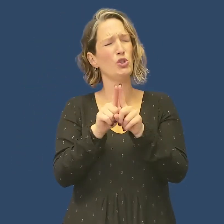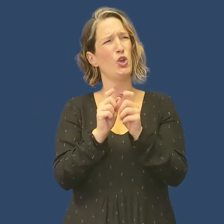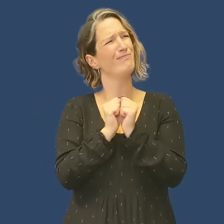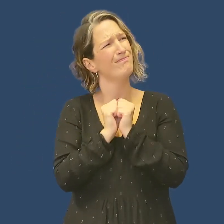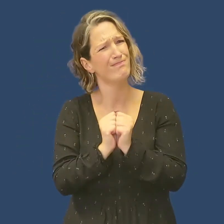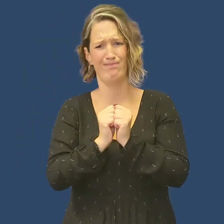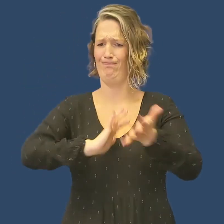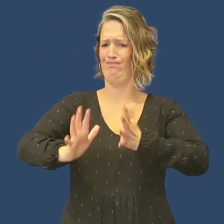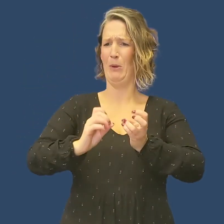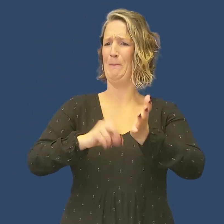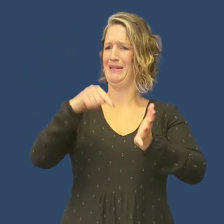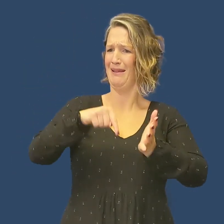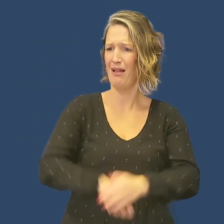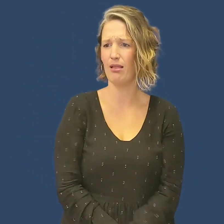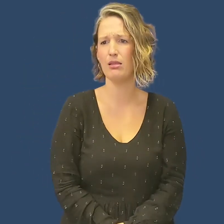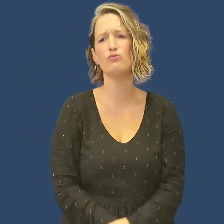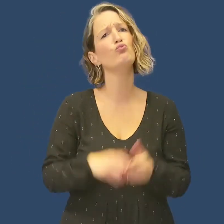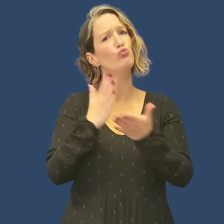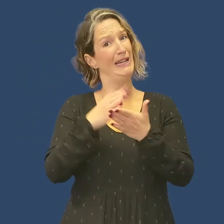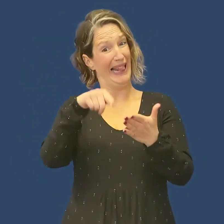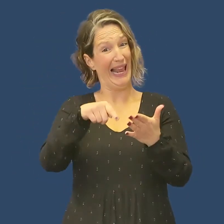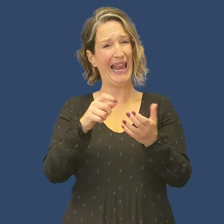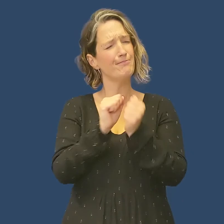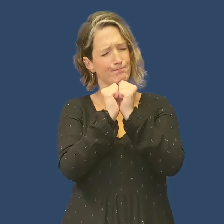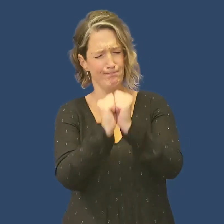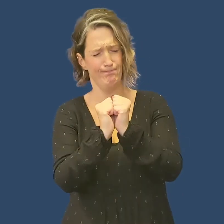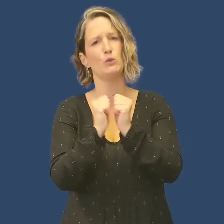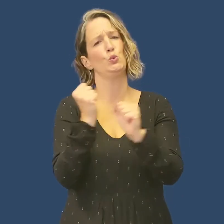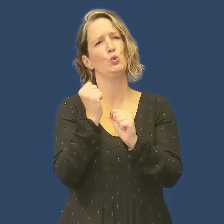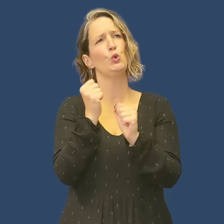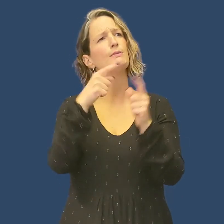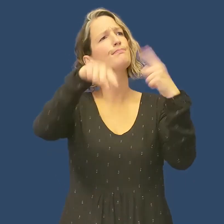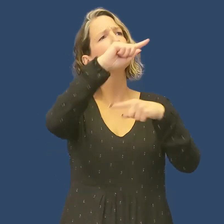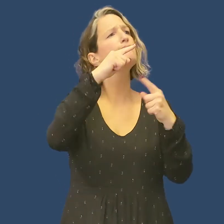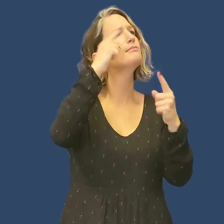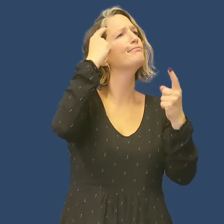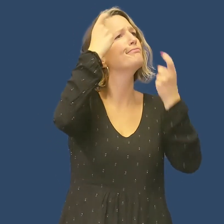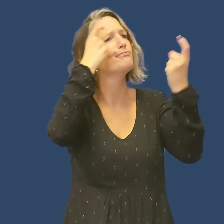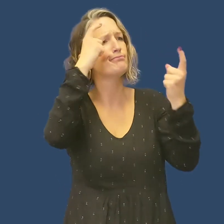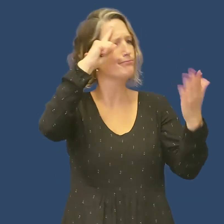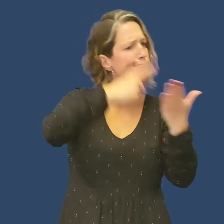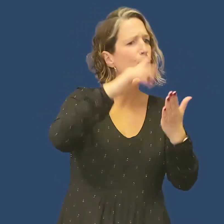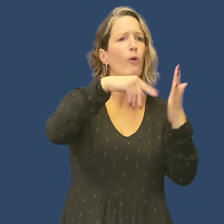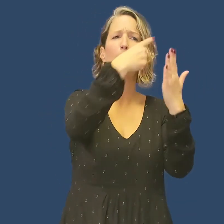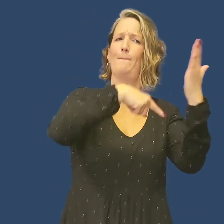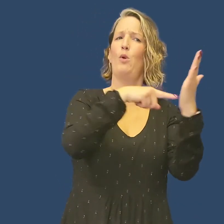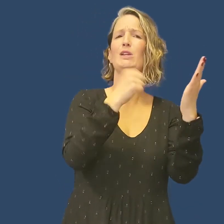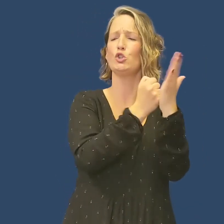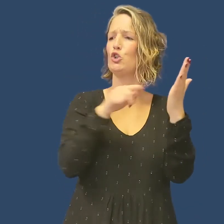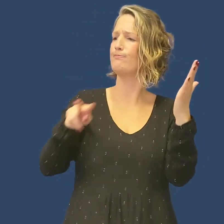values British Sign Language itself. and these values should be recognised by policy makers. The community values the